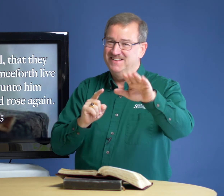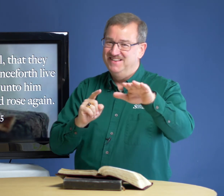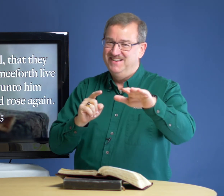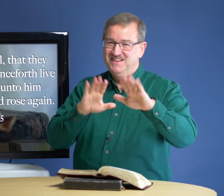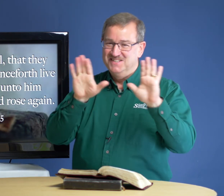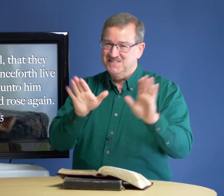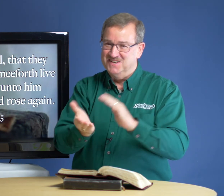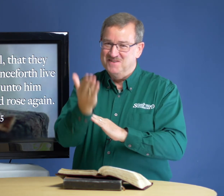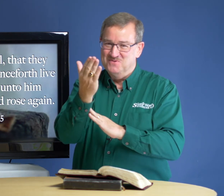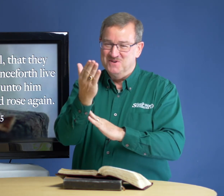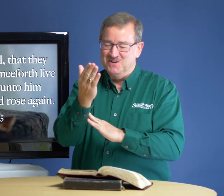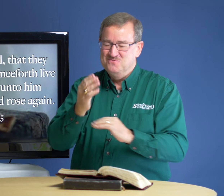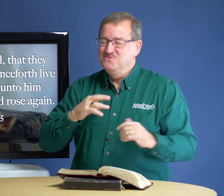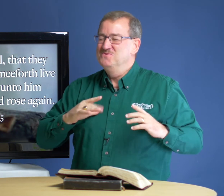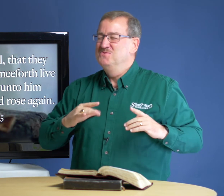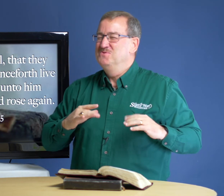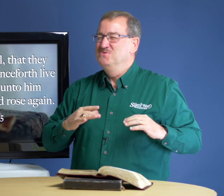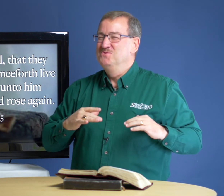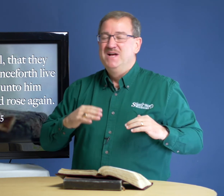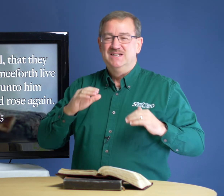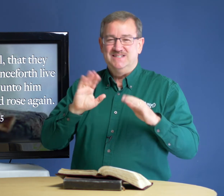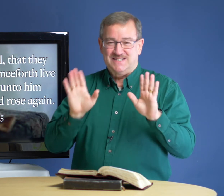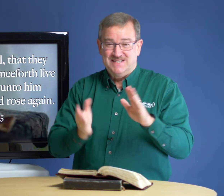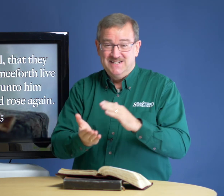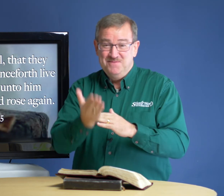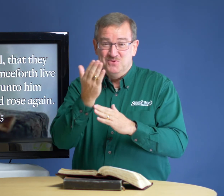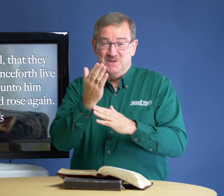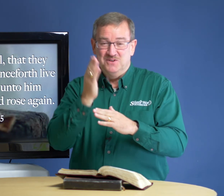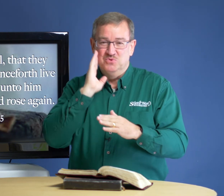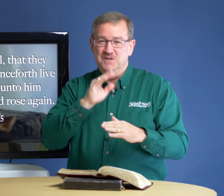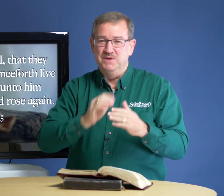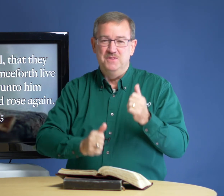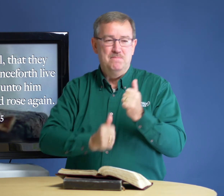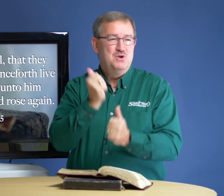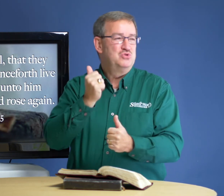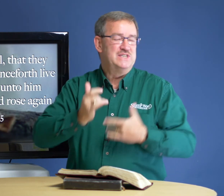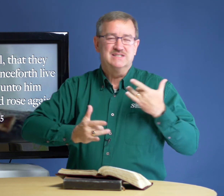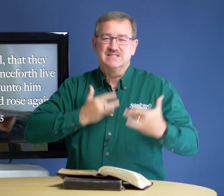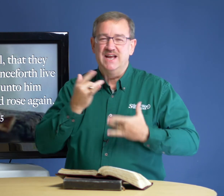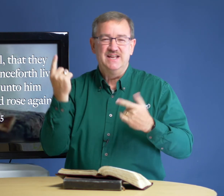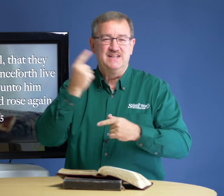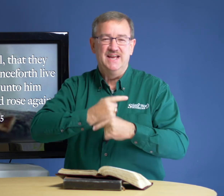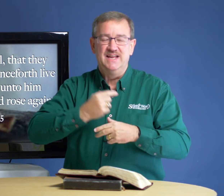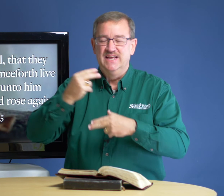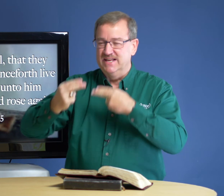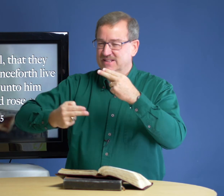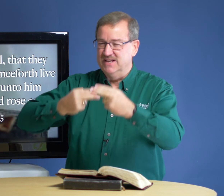Sunday morning, Sunday morning would have been the most exciting day in the